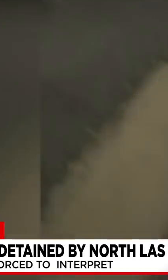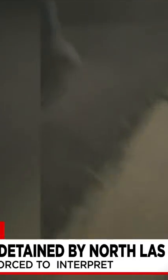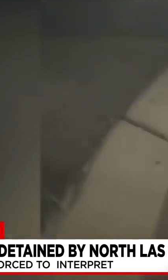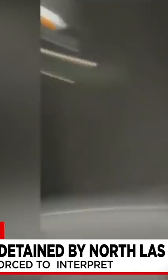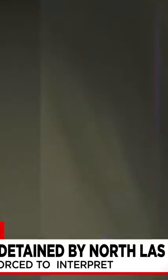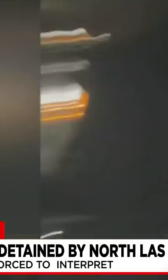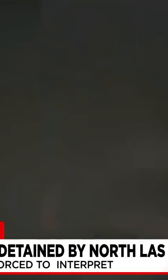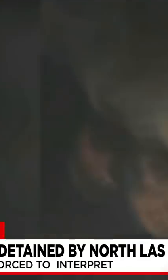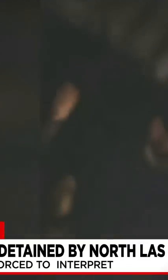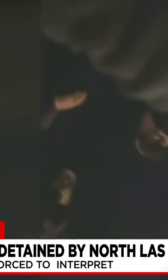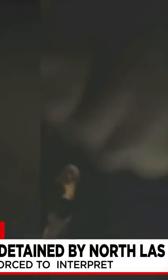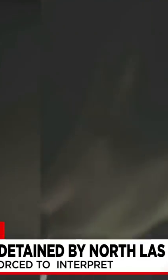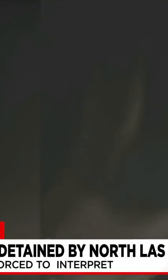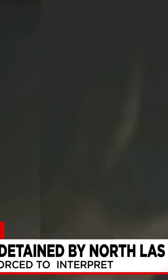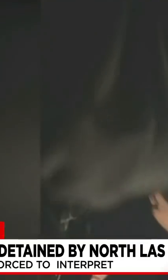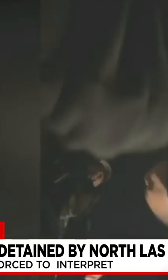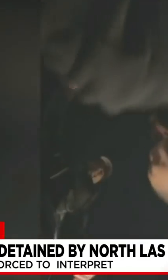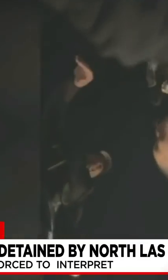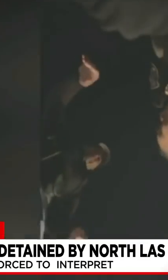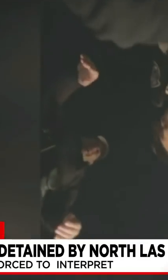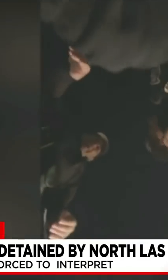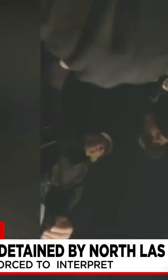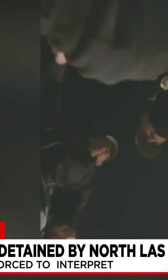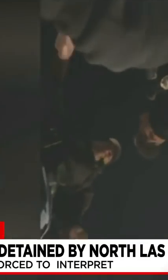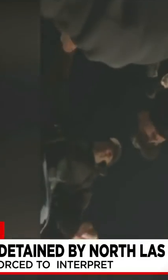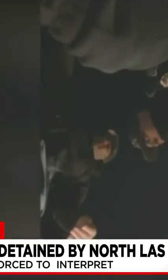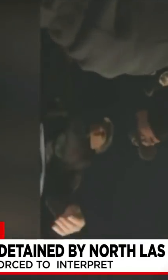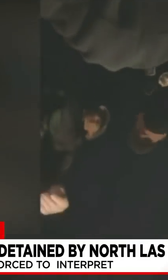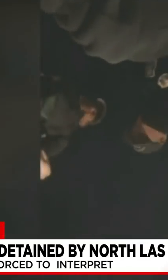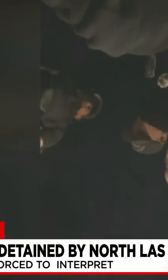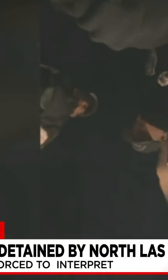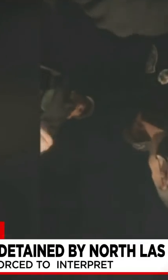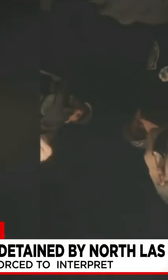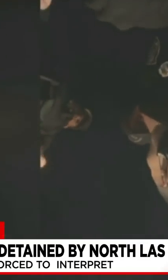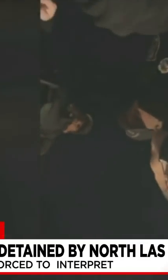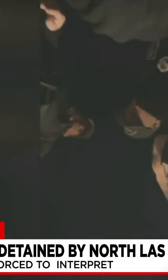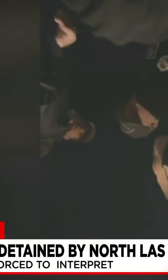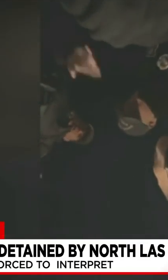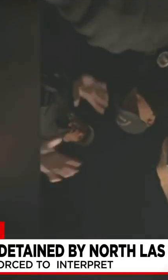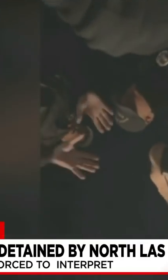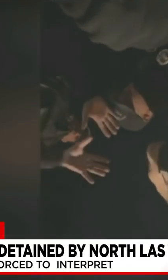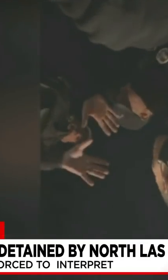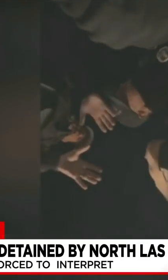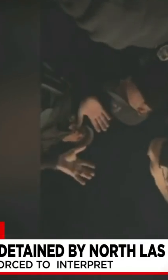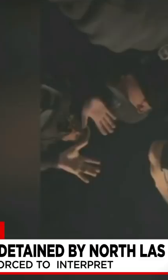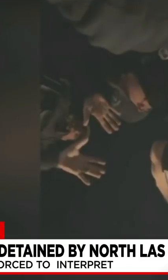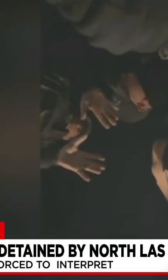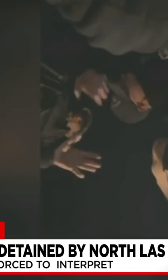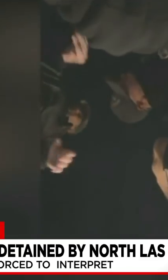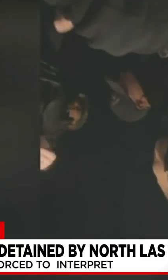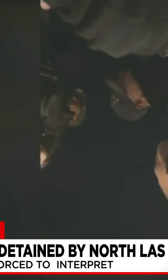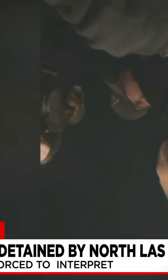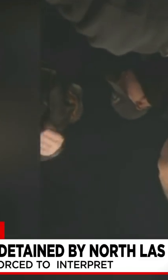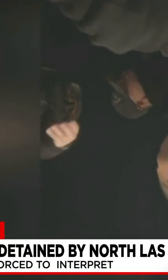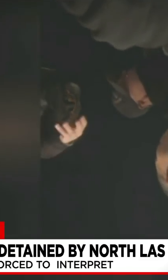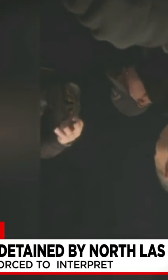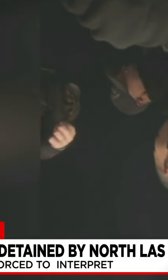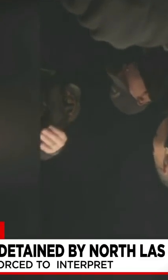so she can no longer sign and drops her phone. Don't, don't, don't, don't tell her to put her hands behind her